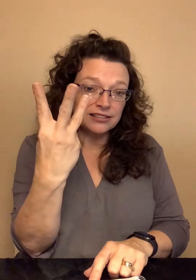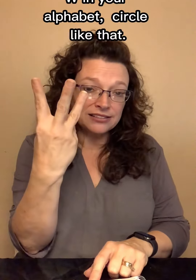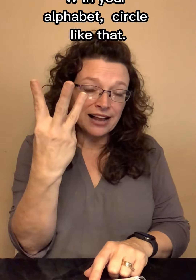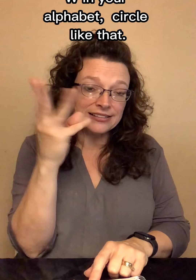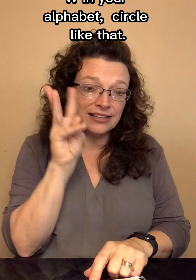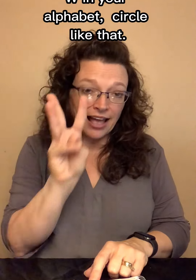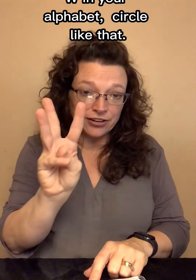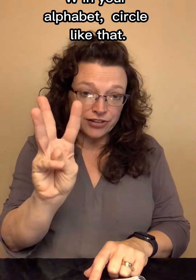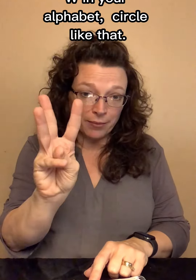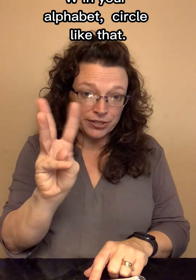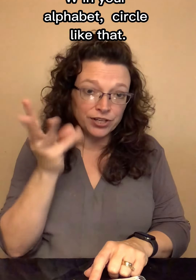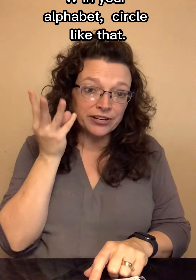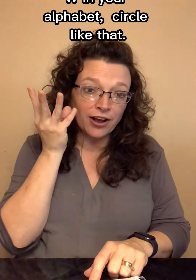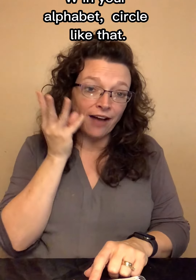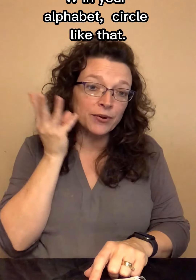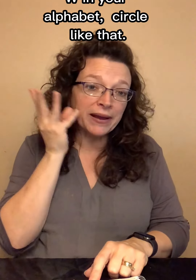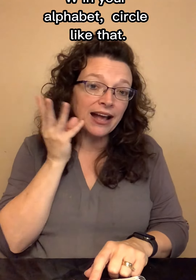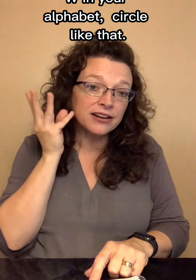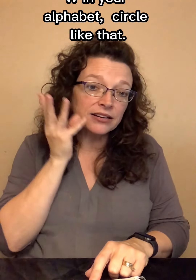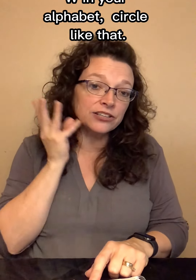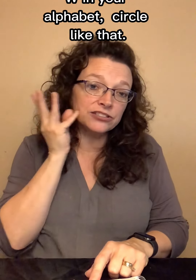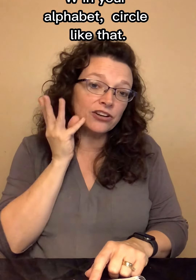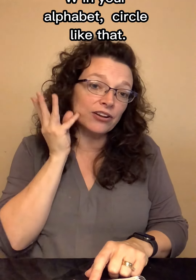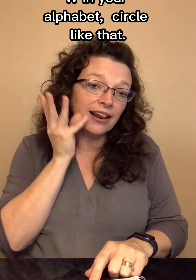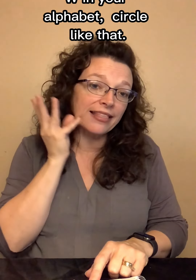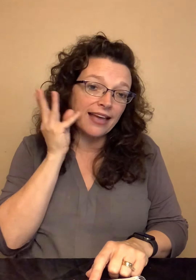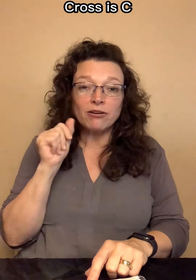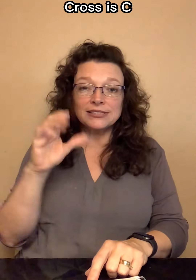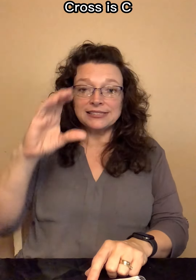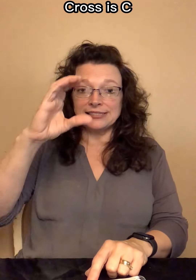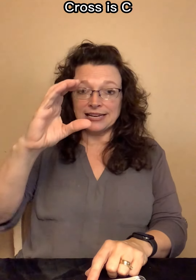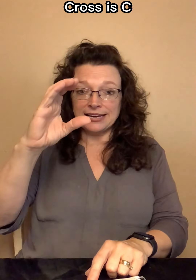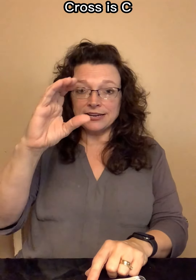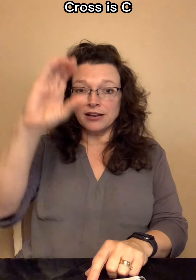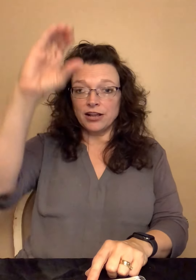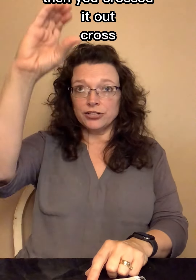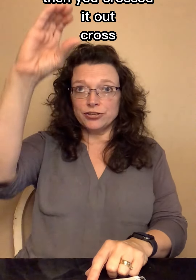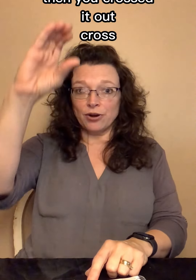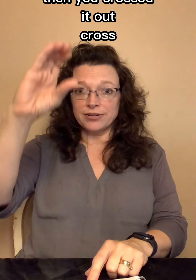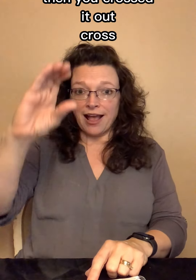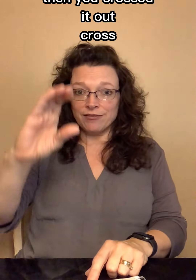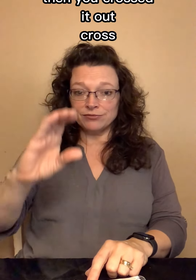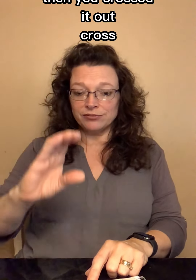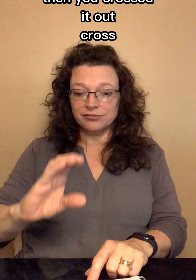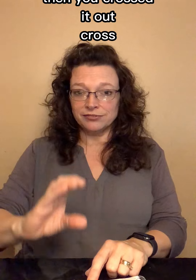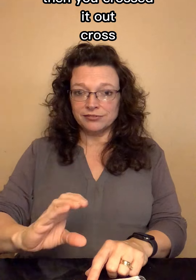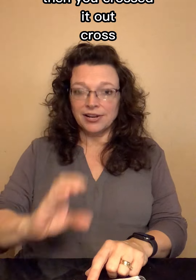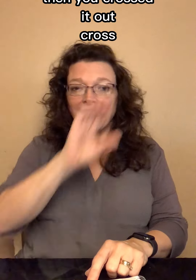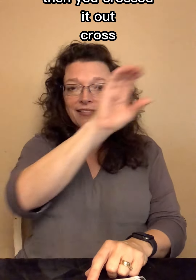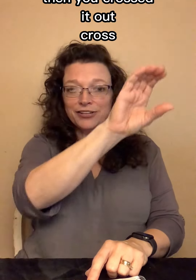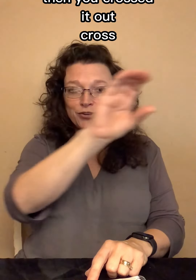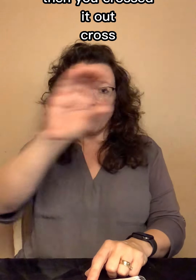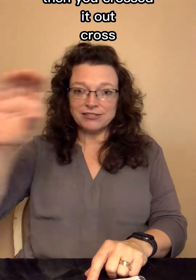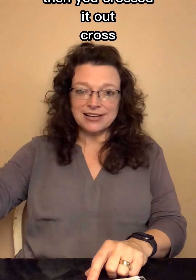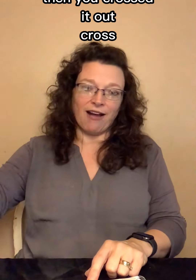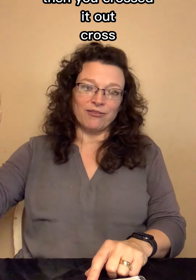That's the letter W in your alphabet. You circle it like that. It's C. You go down. And then you cross it out.